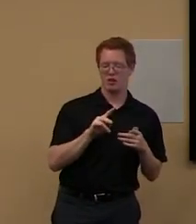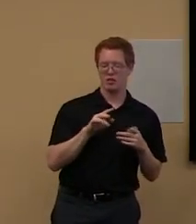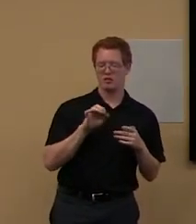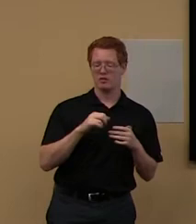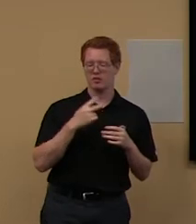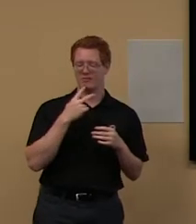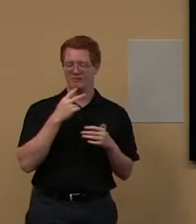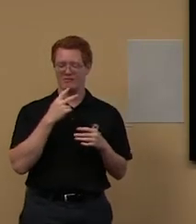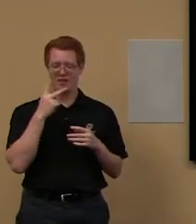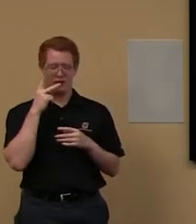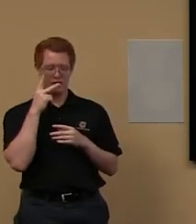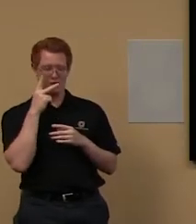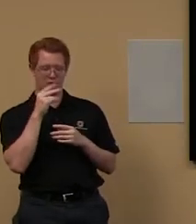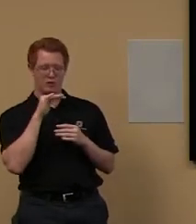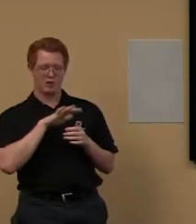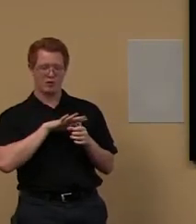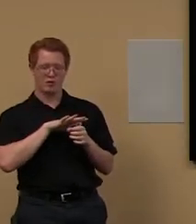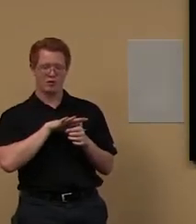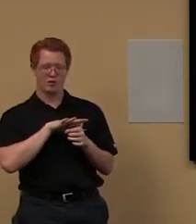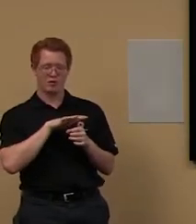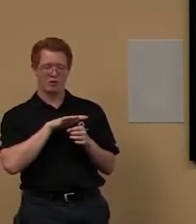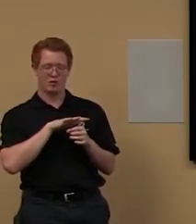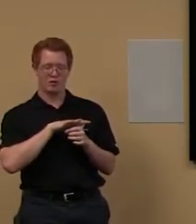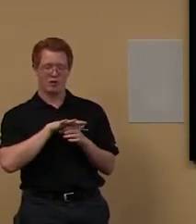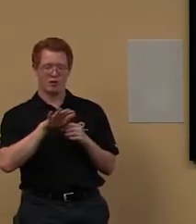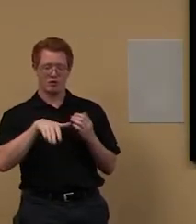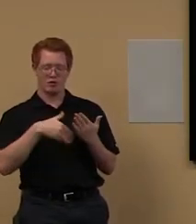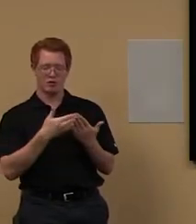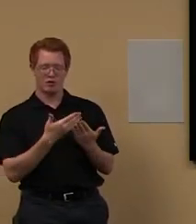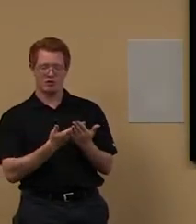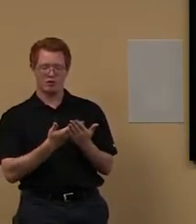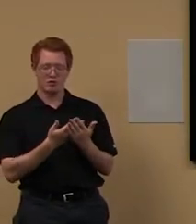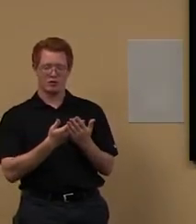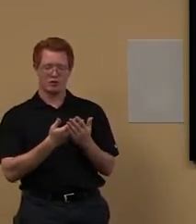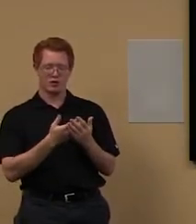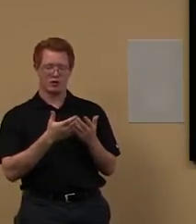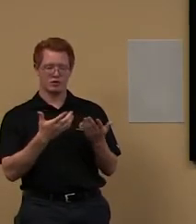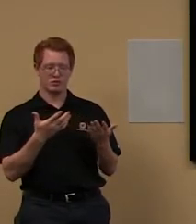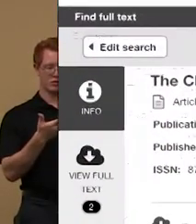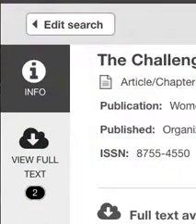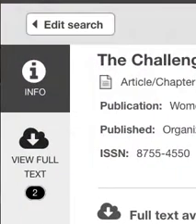Text. And, um, that will bring you, it should bring you right to that article.